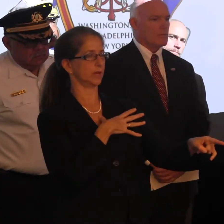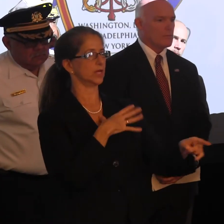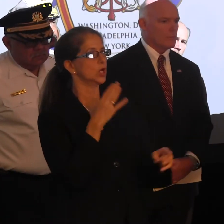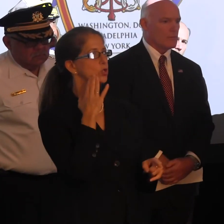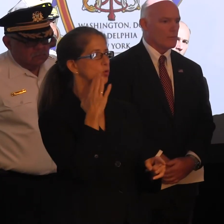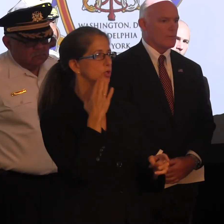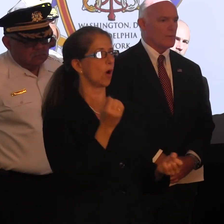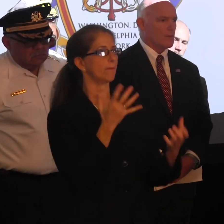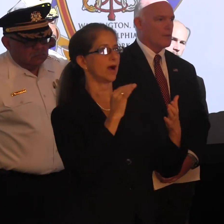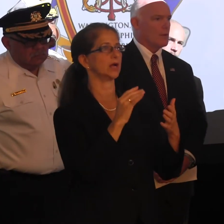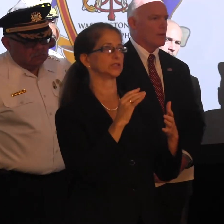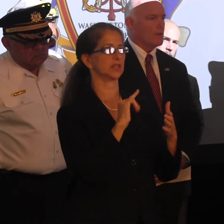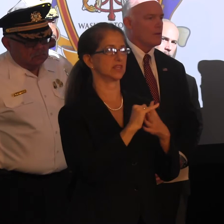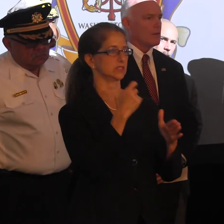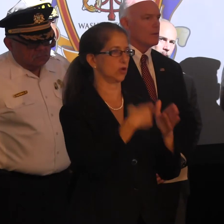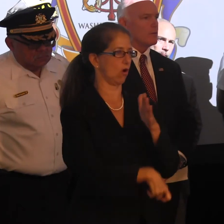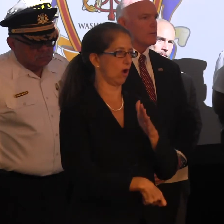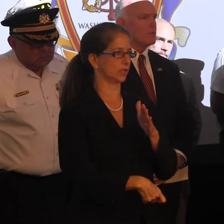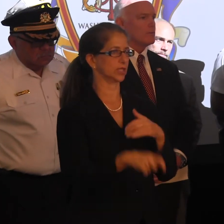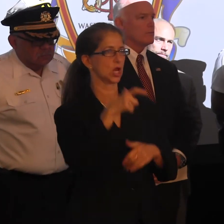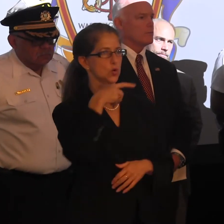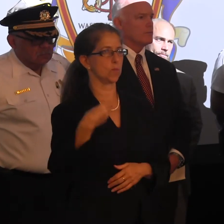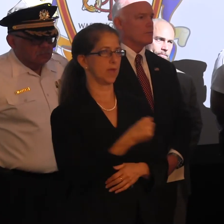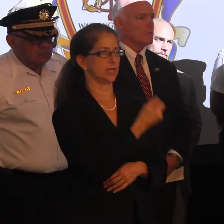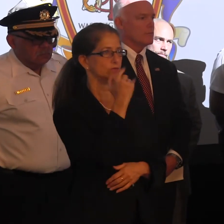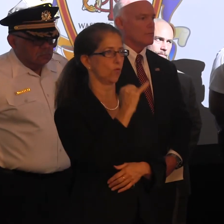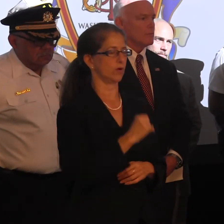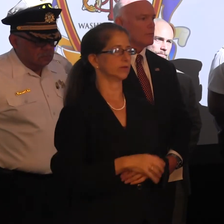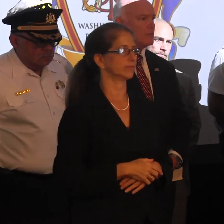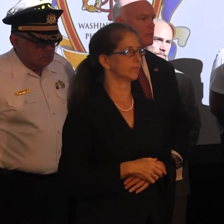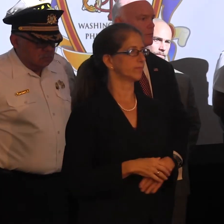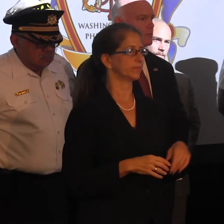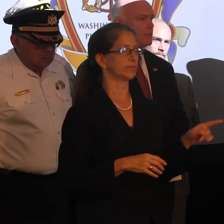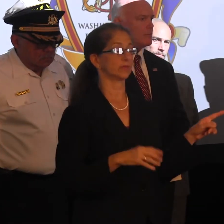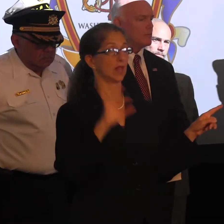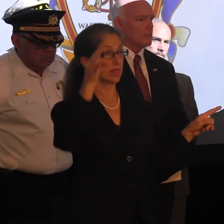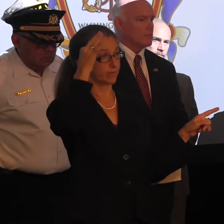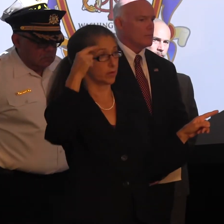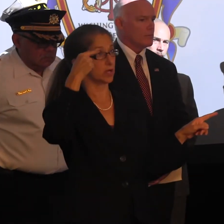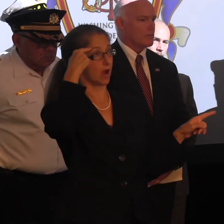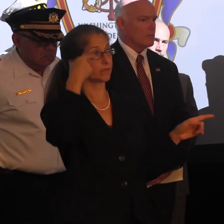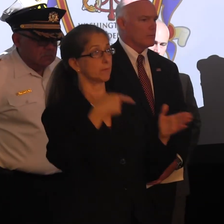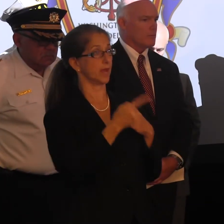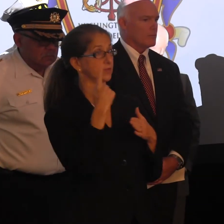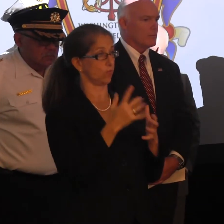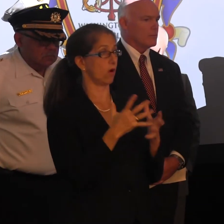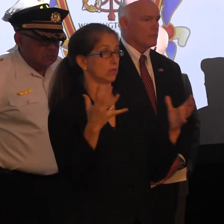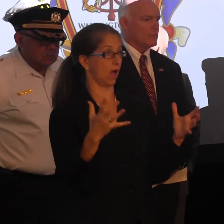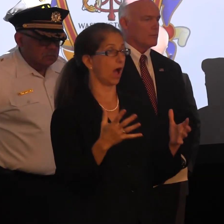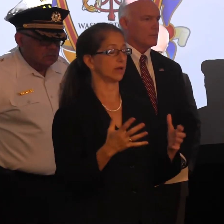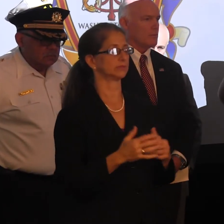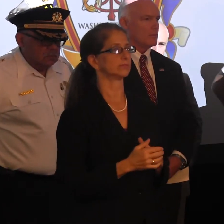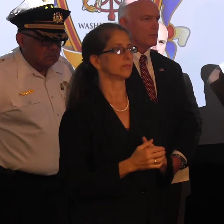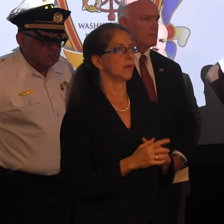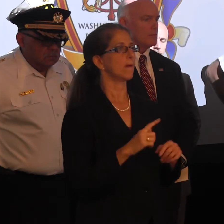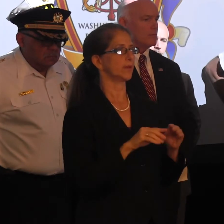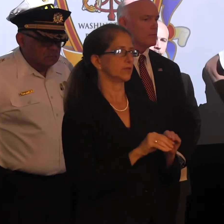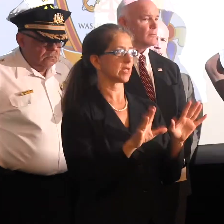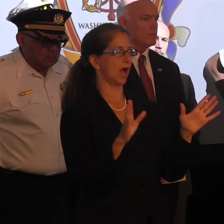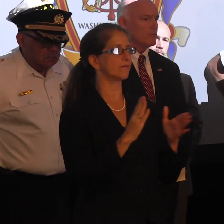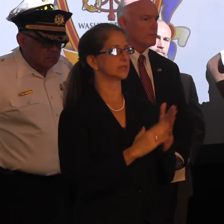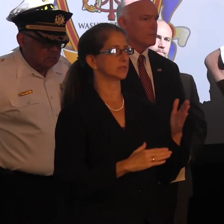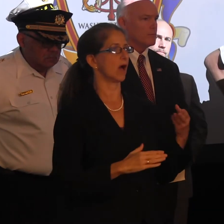security costs and who pays for it? Well, certainly the federal government pays for a lot of it. But there are obviously